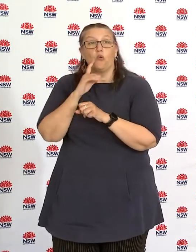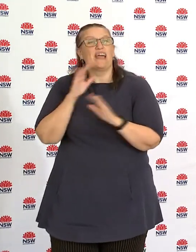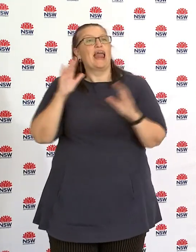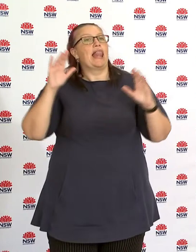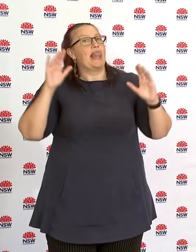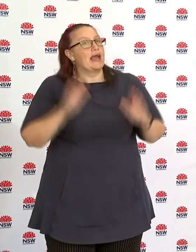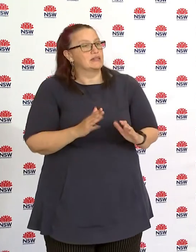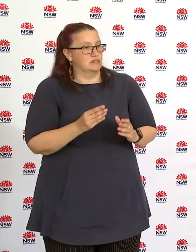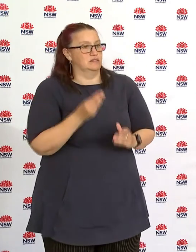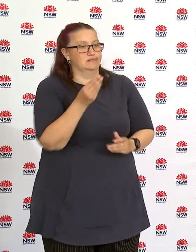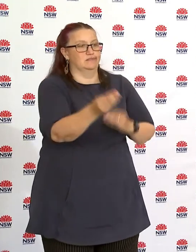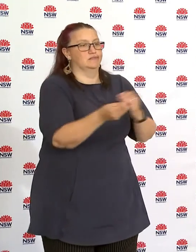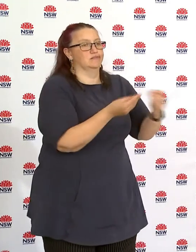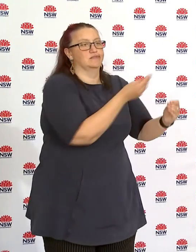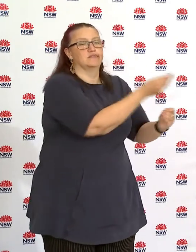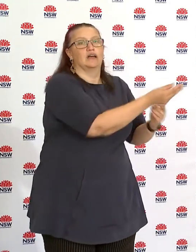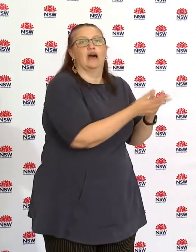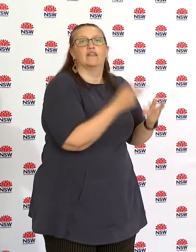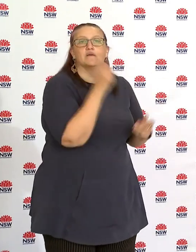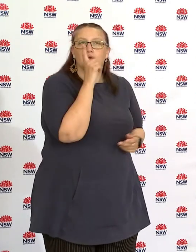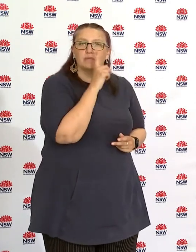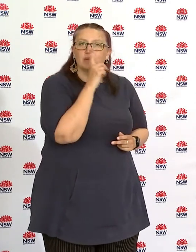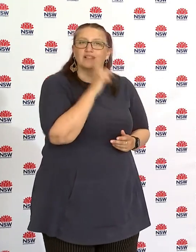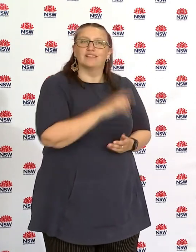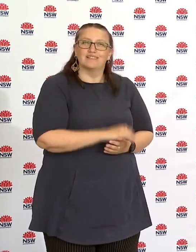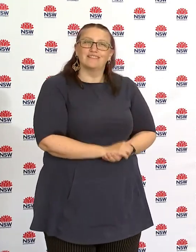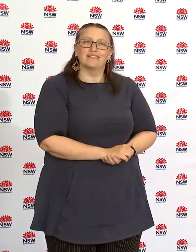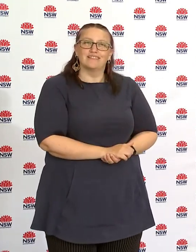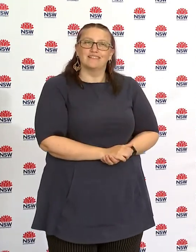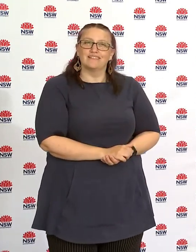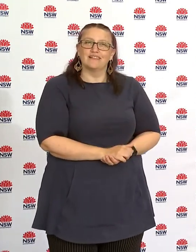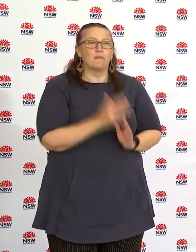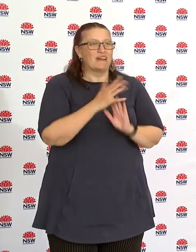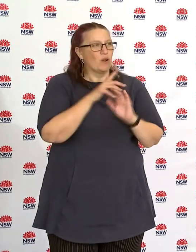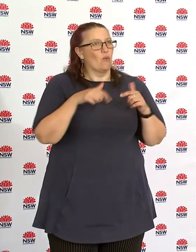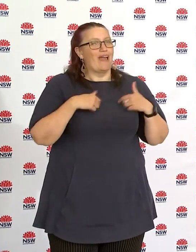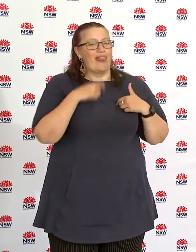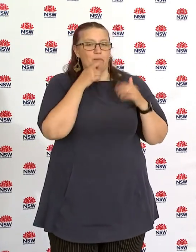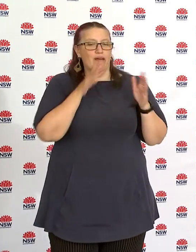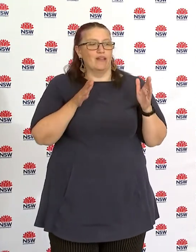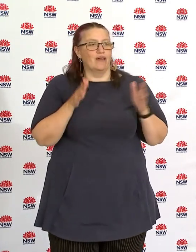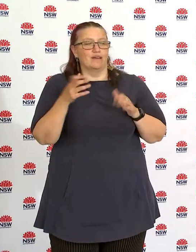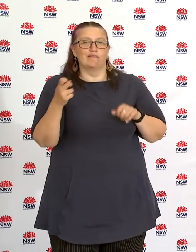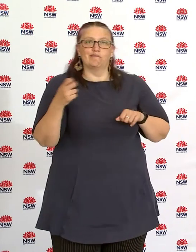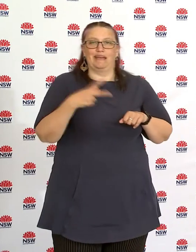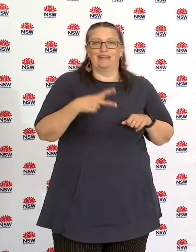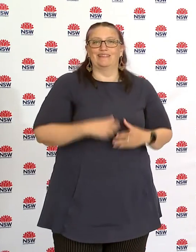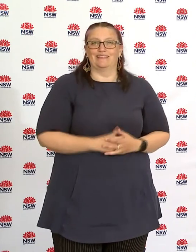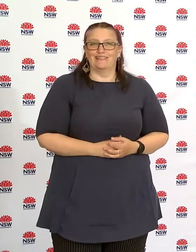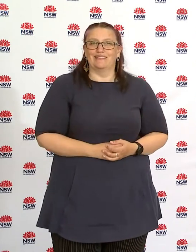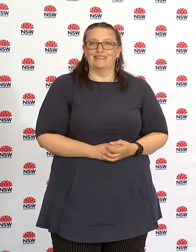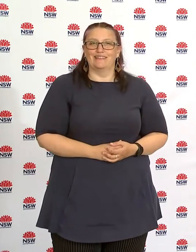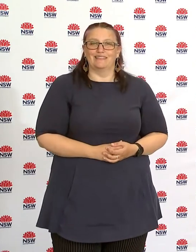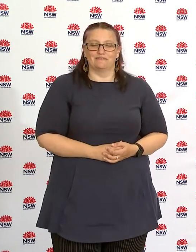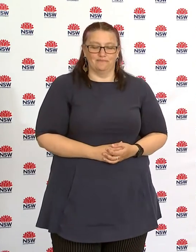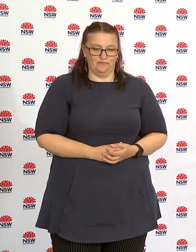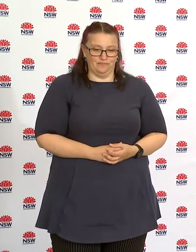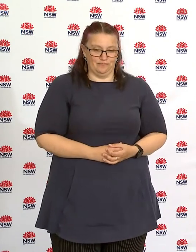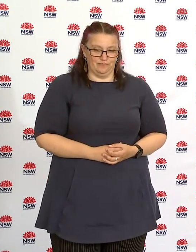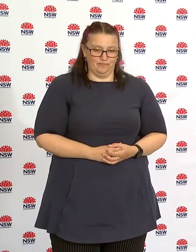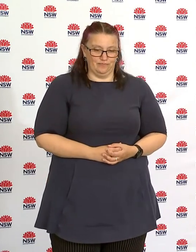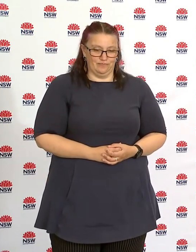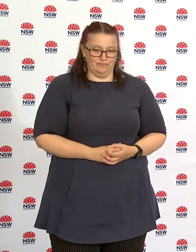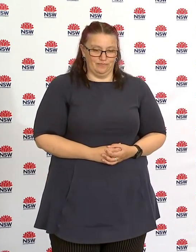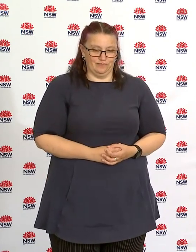all of this gives us an edge so for instance if we've got a household if you're only going to infect